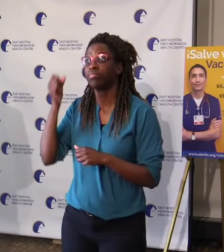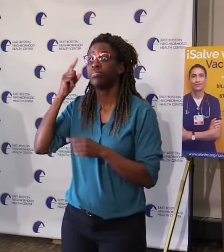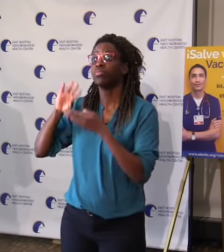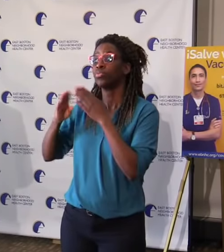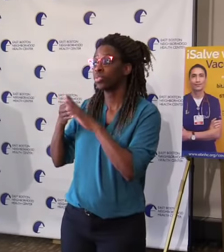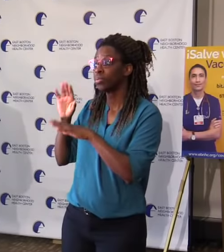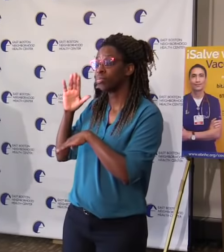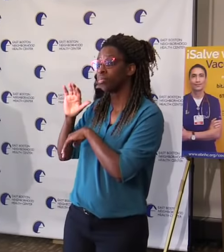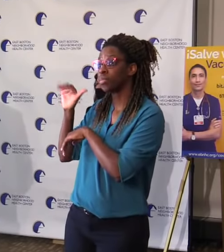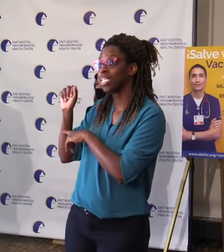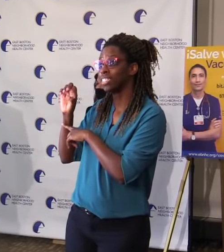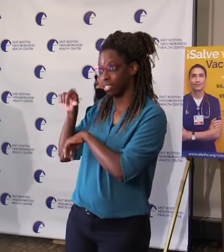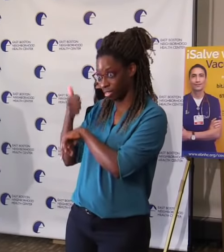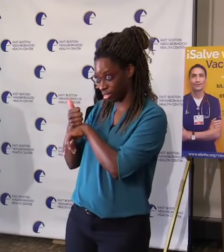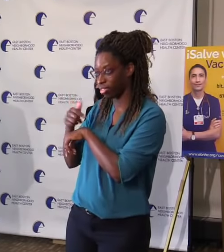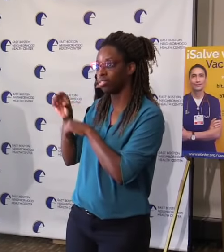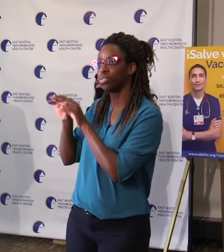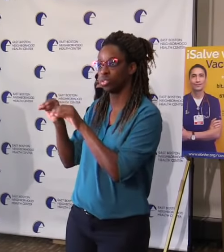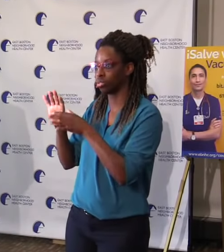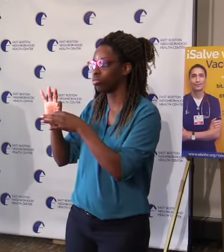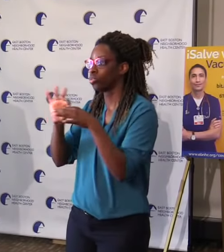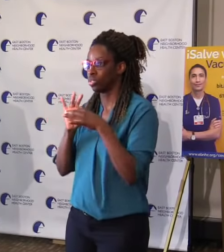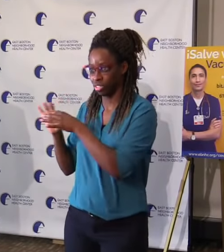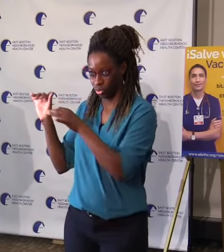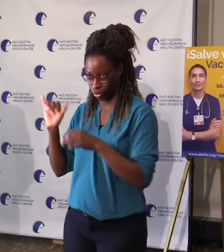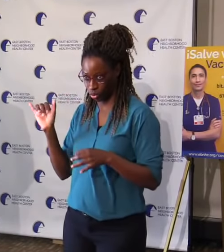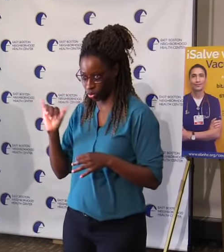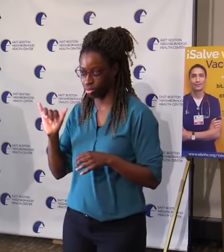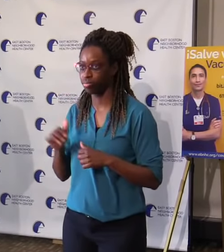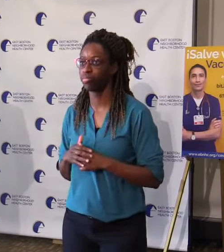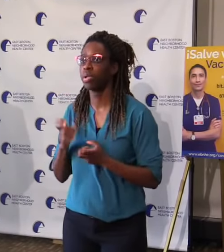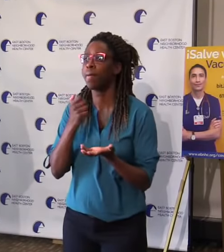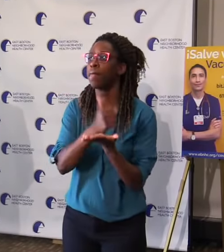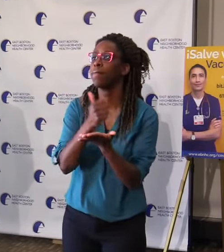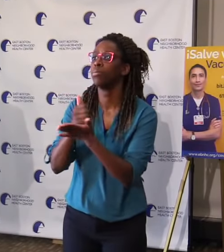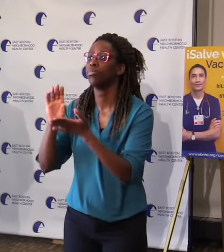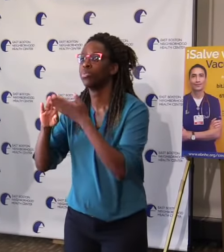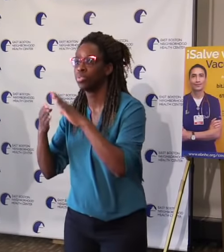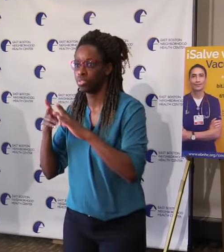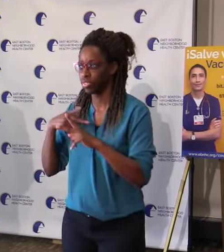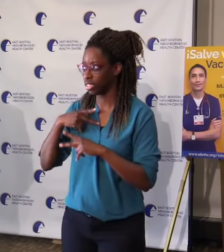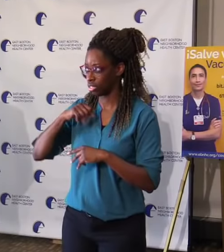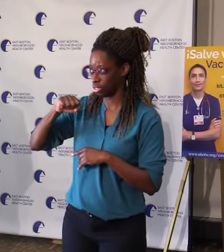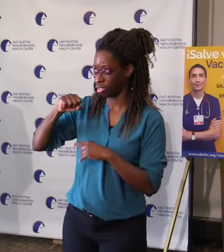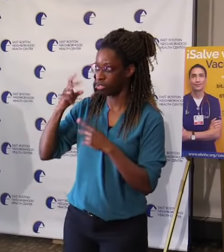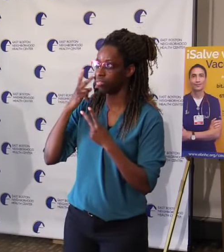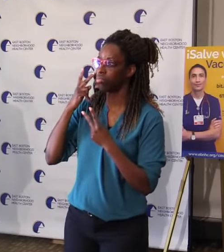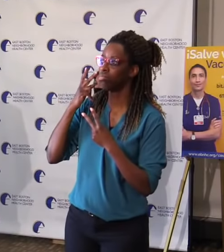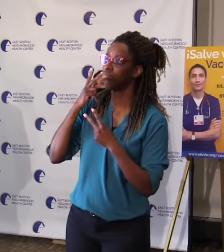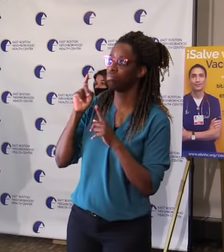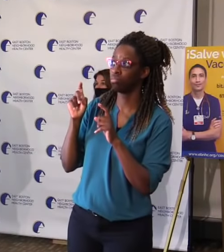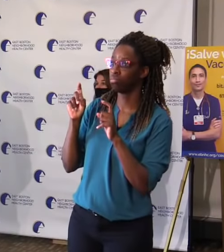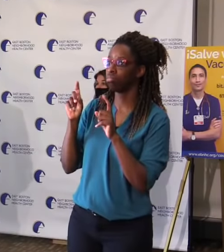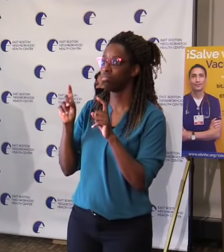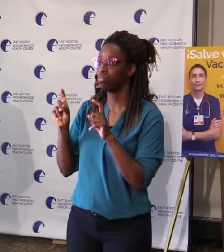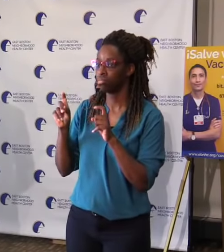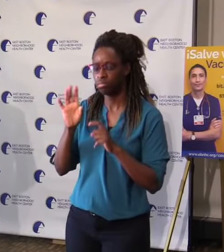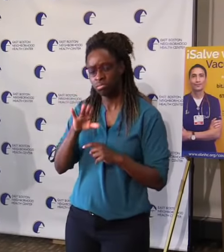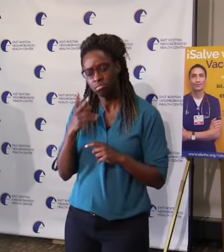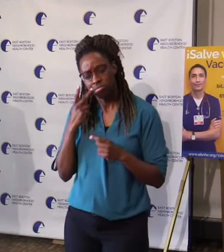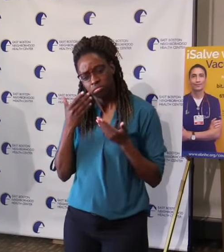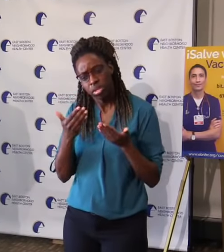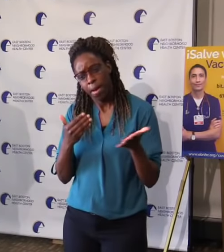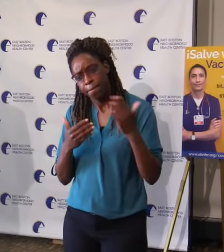in collaboration with them to help them do the work that we believe needs to be done